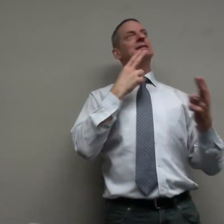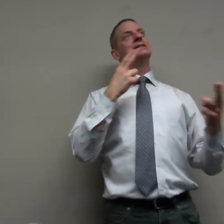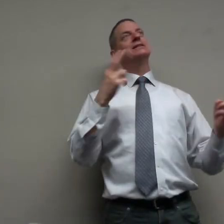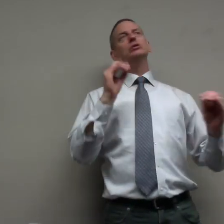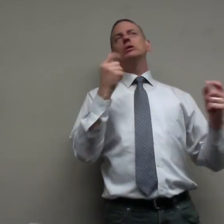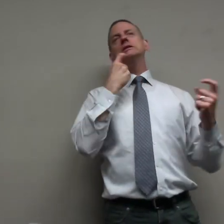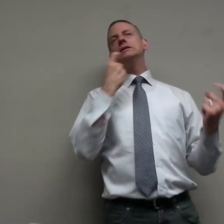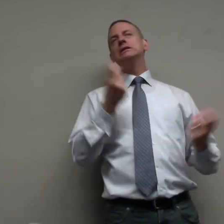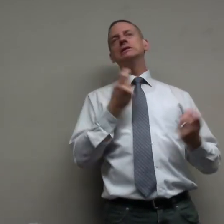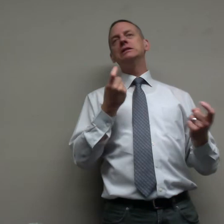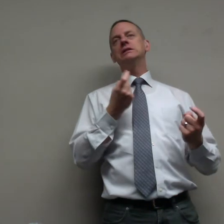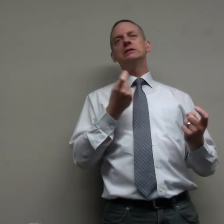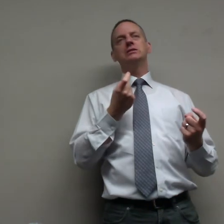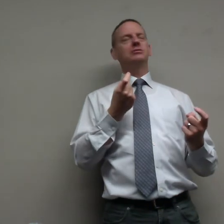They're honest. There's no sin in them.